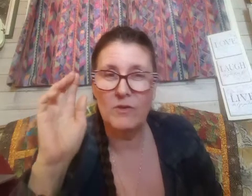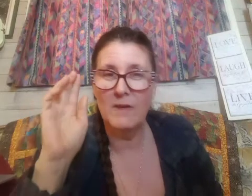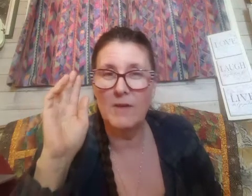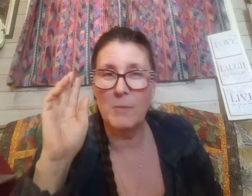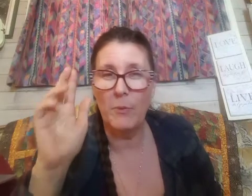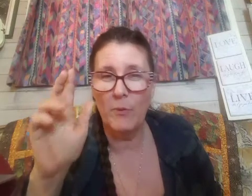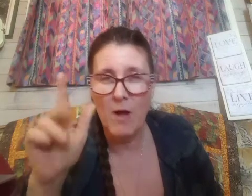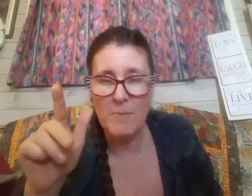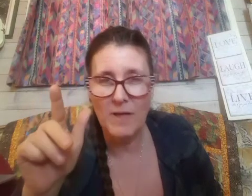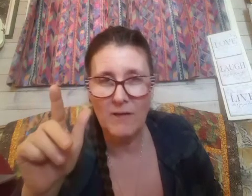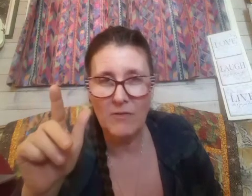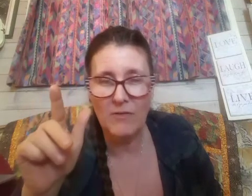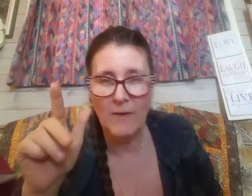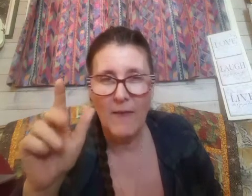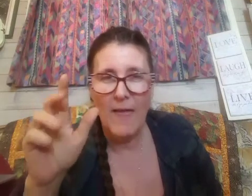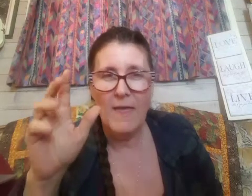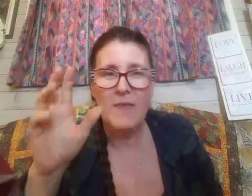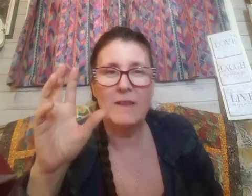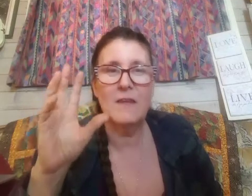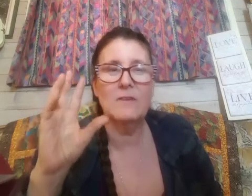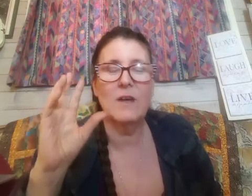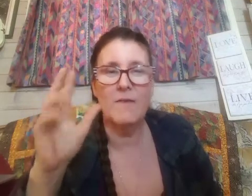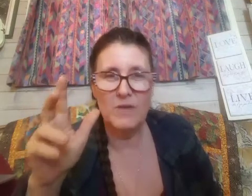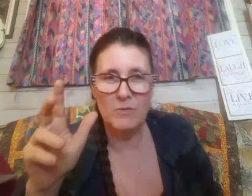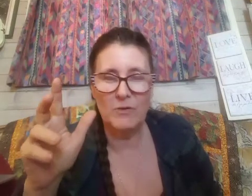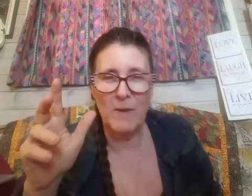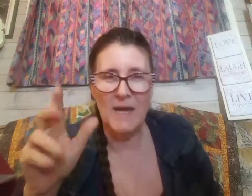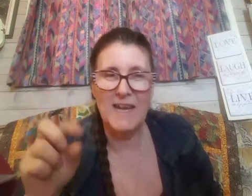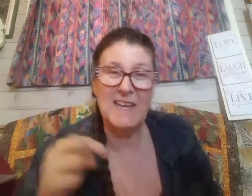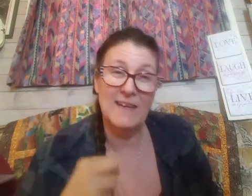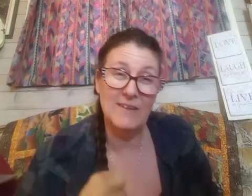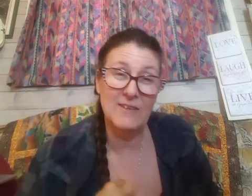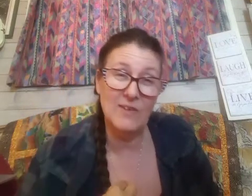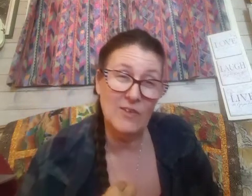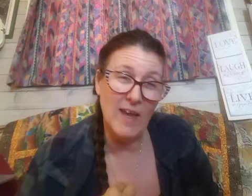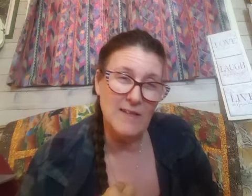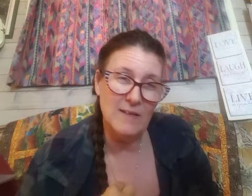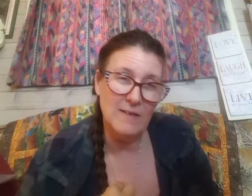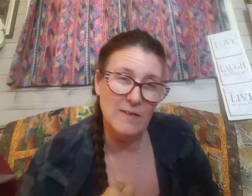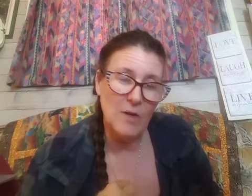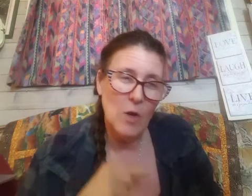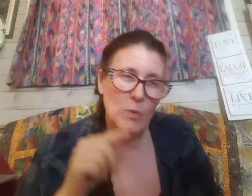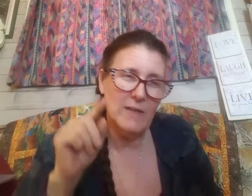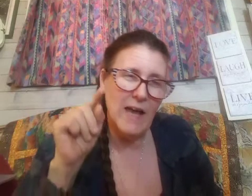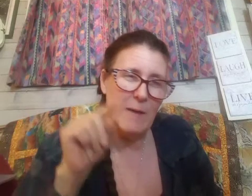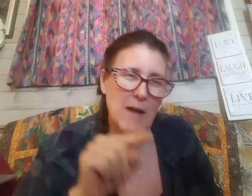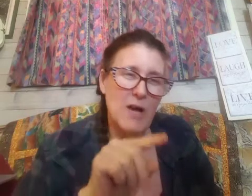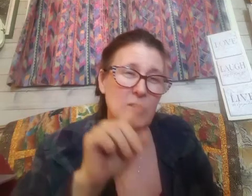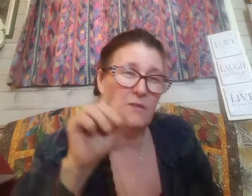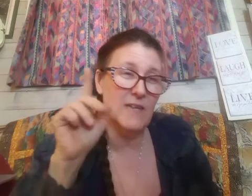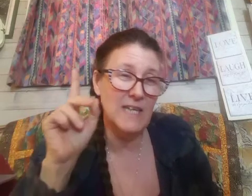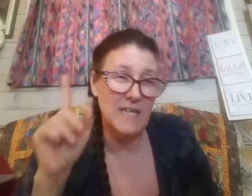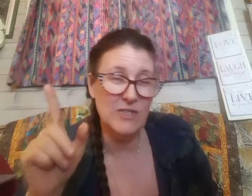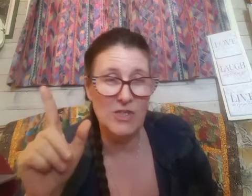given a promise that this covenant was made and his descendants would come out of Egypt